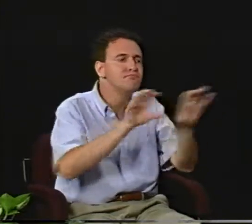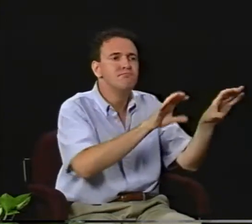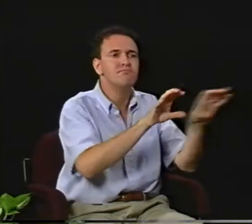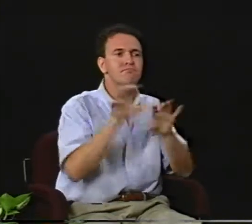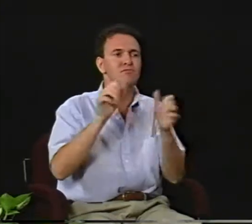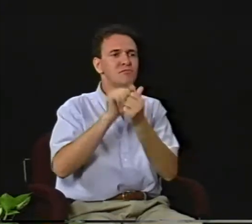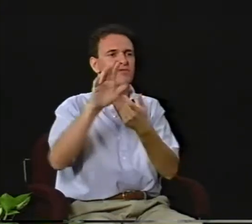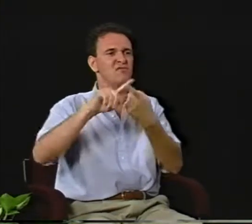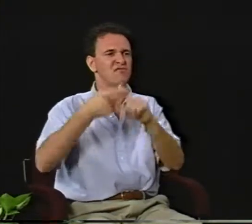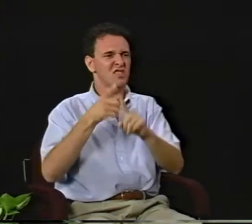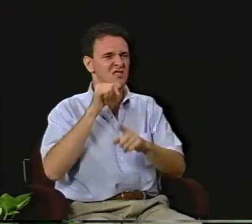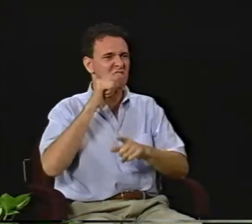Okay.